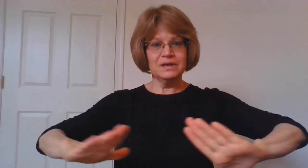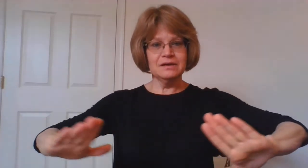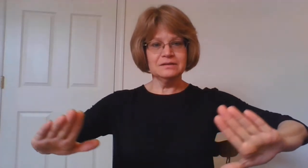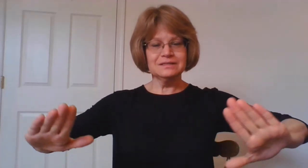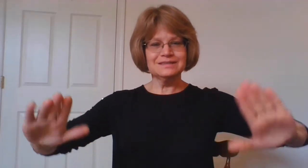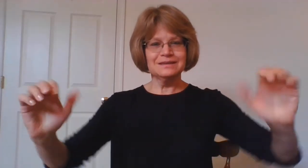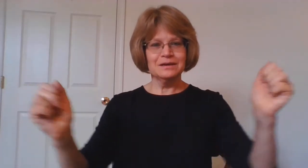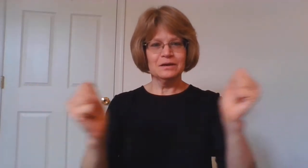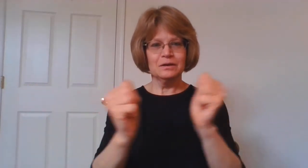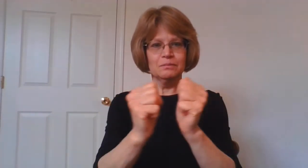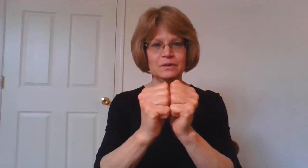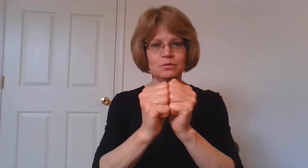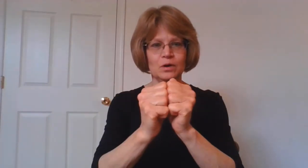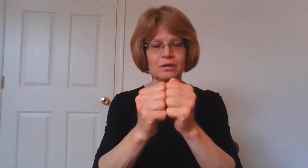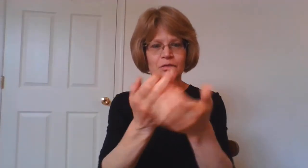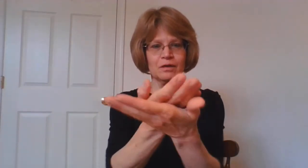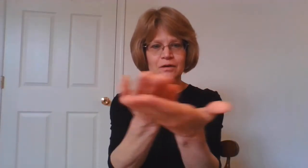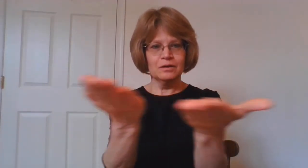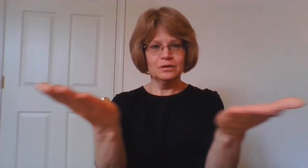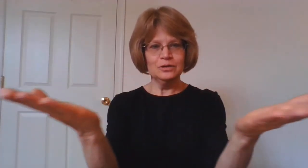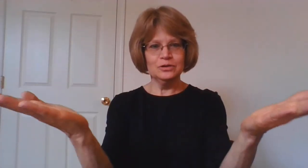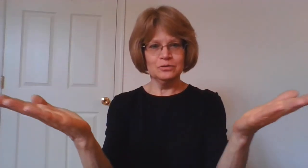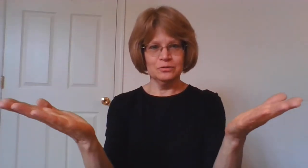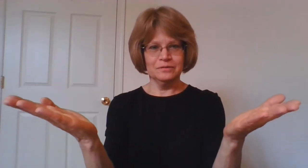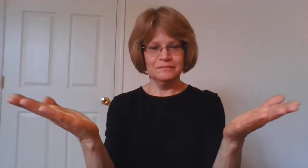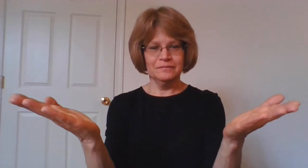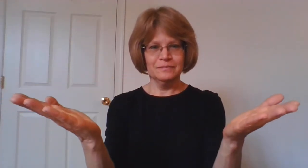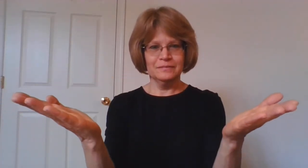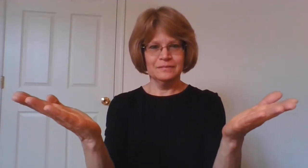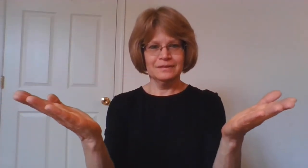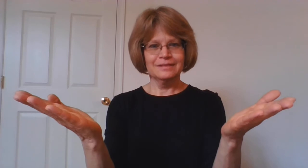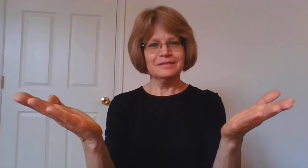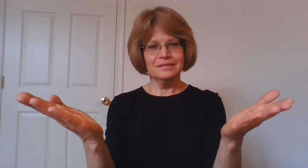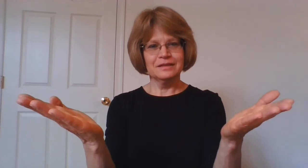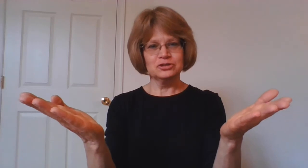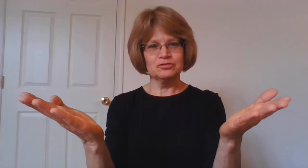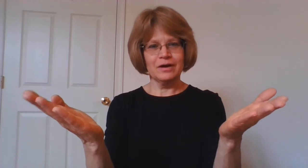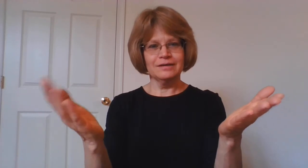Peace. Be with you. Let's try it.